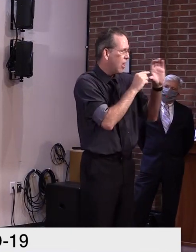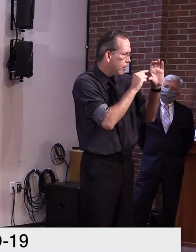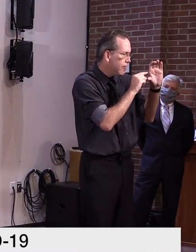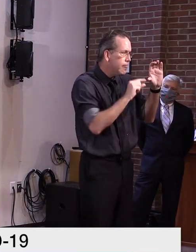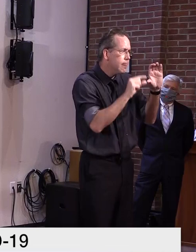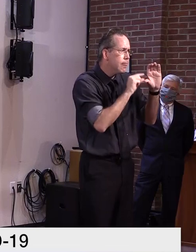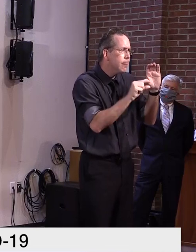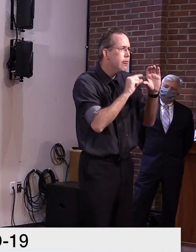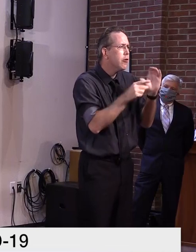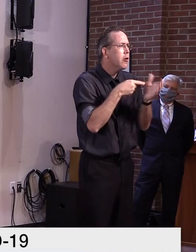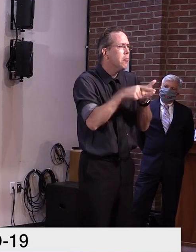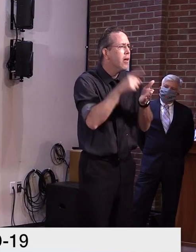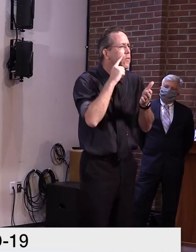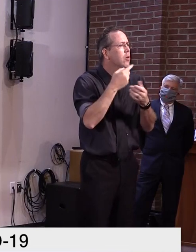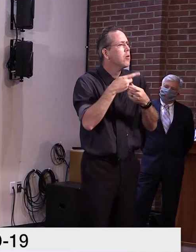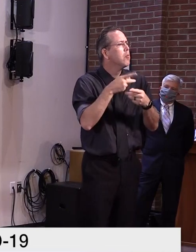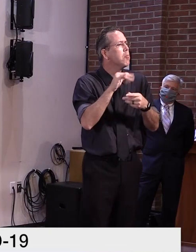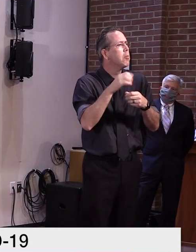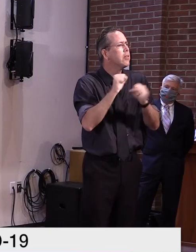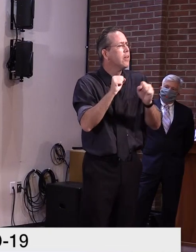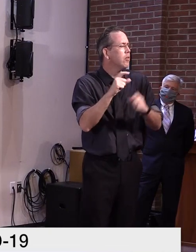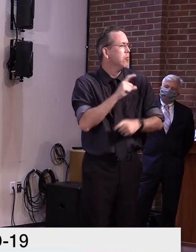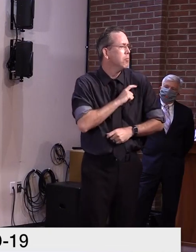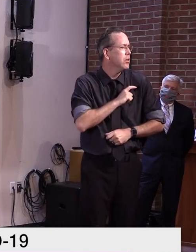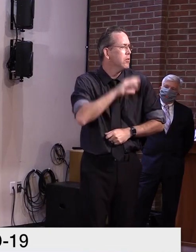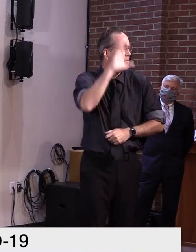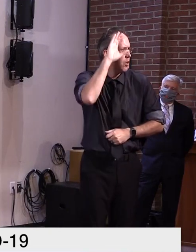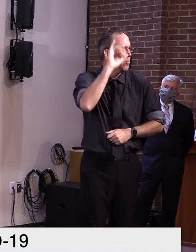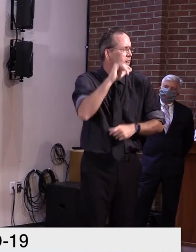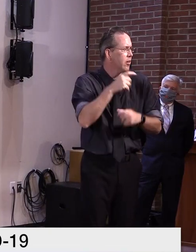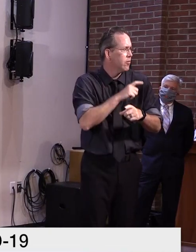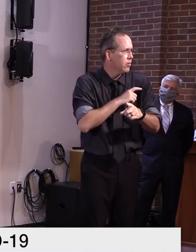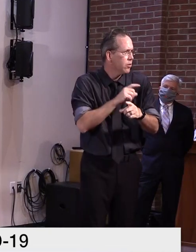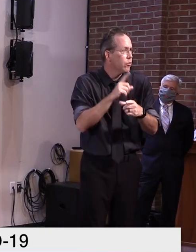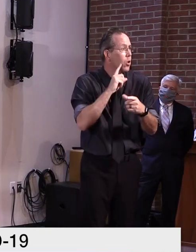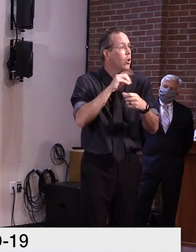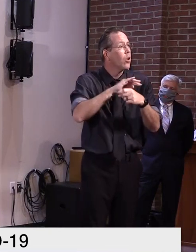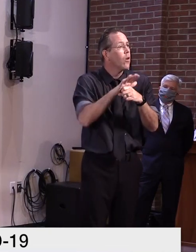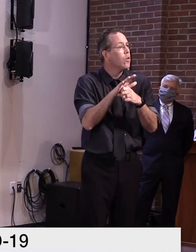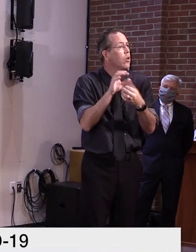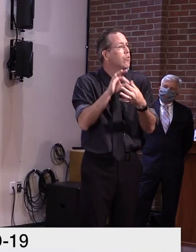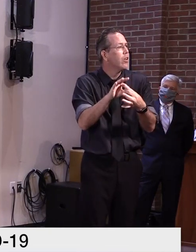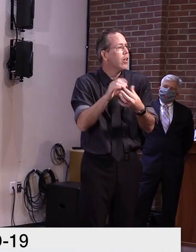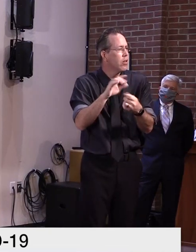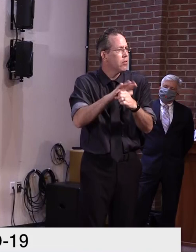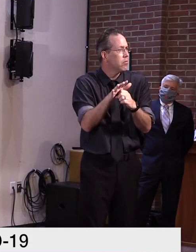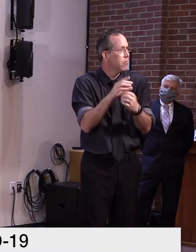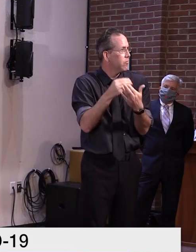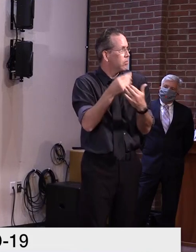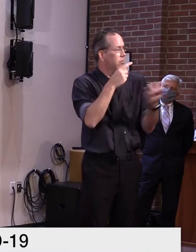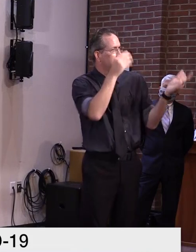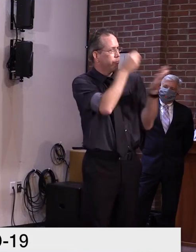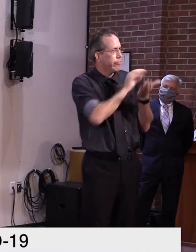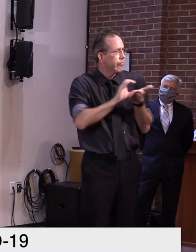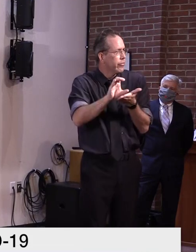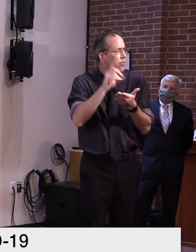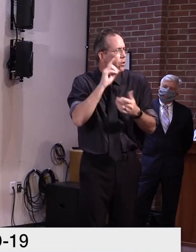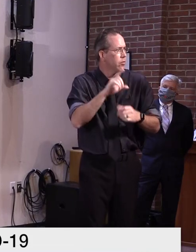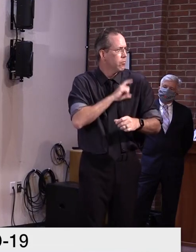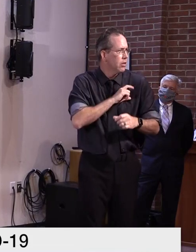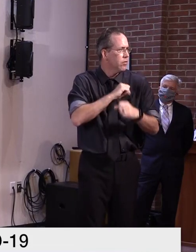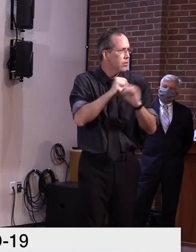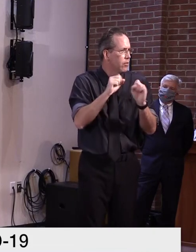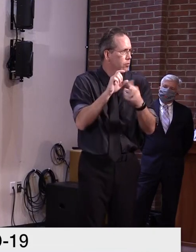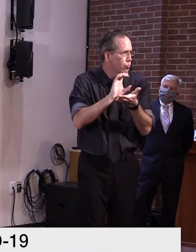with, uh, with, uh, Corona relief funds, uh, and which freed up, uh, dollars, uh, to,